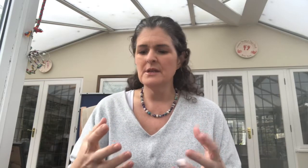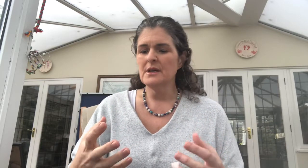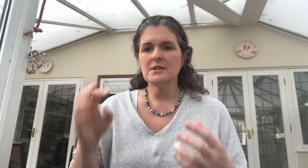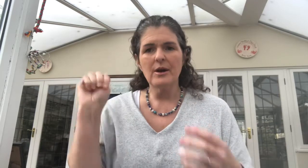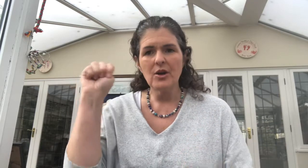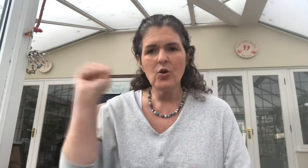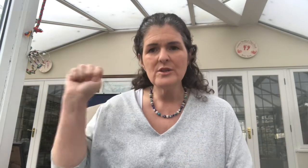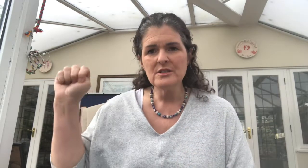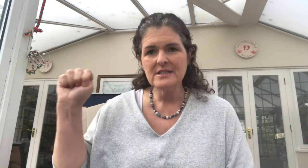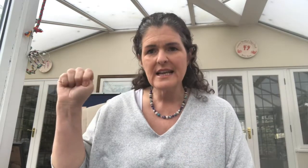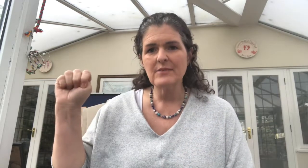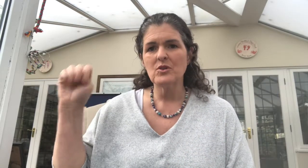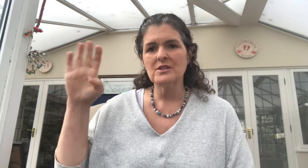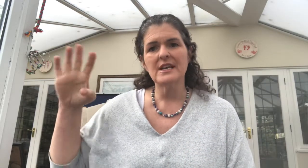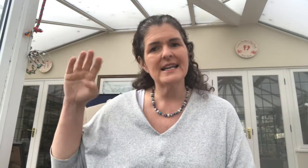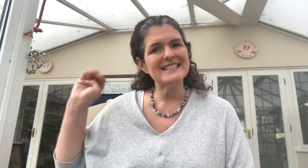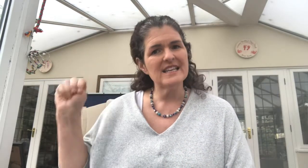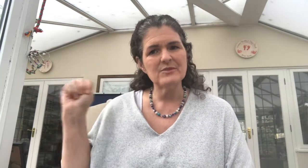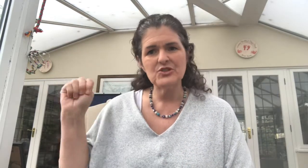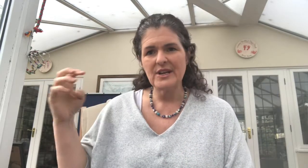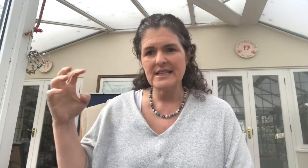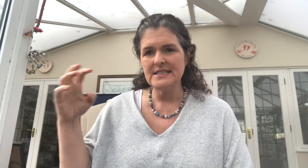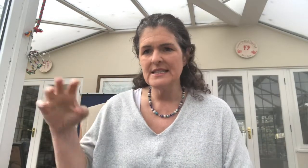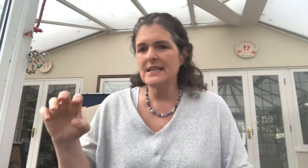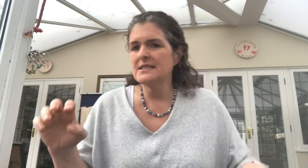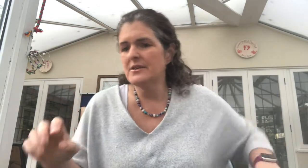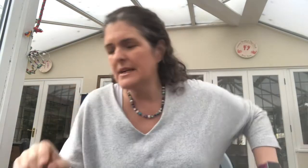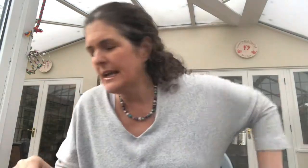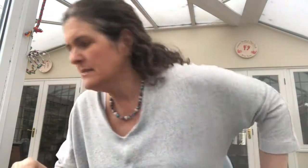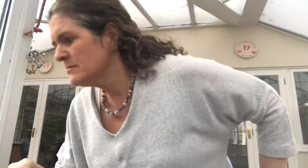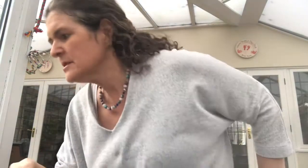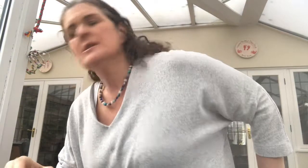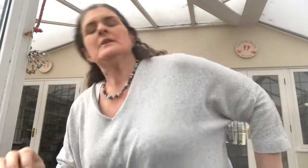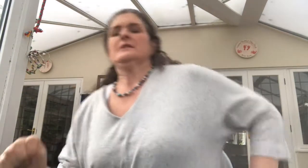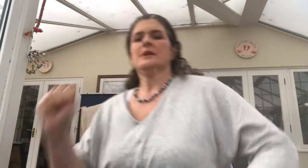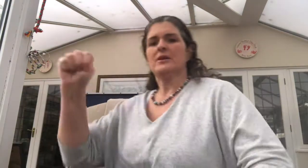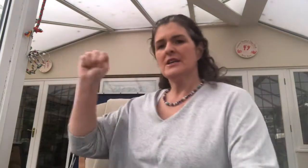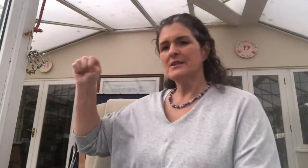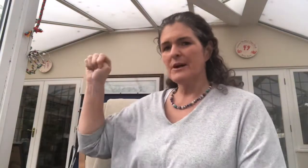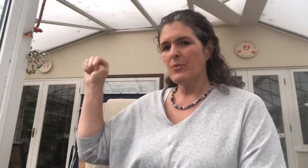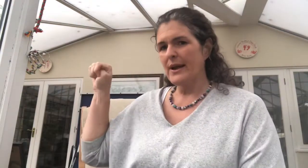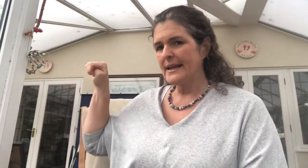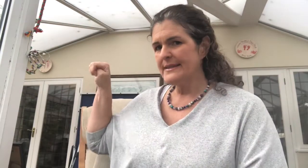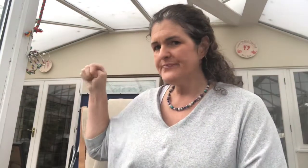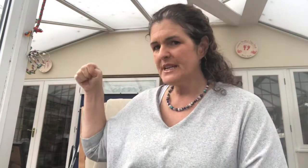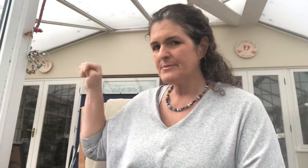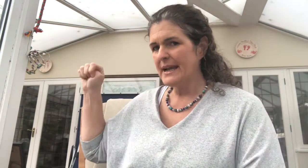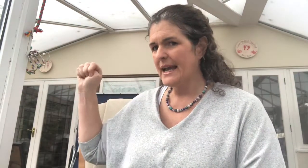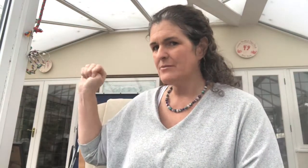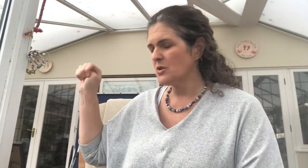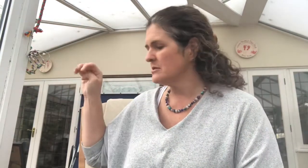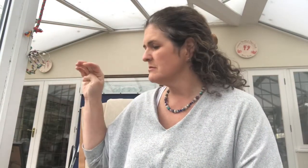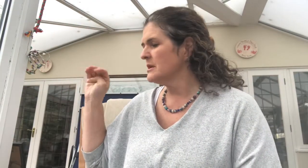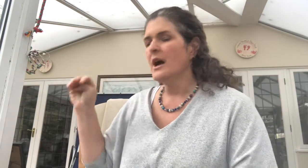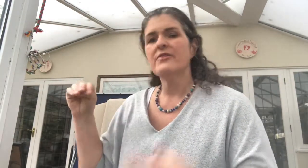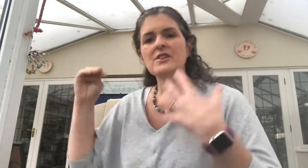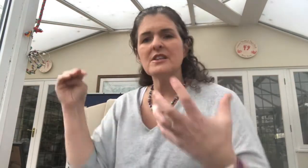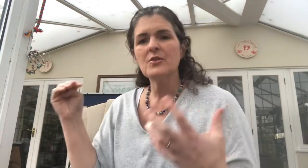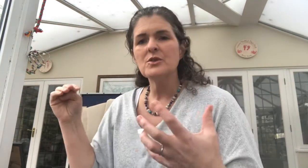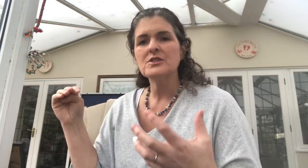So I always use this hand model to kind of demonstrate these things, okay? So here's my brain again, here's my hand model. First thing I want to